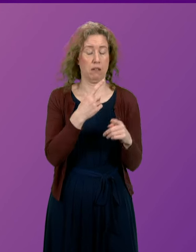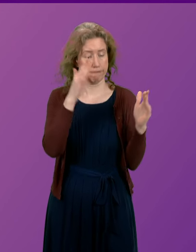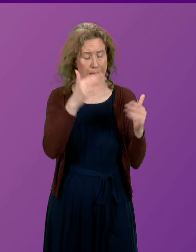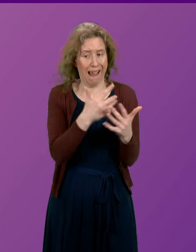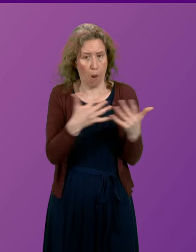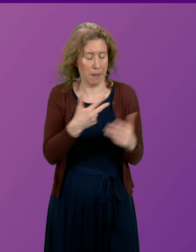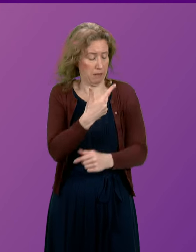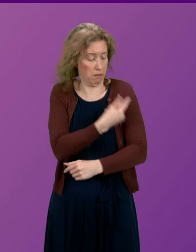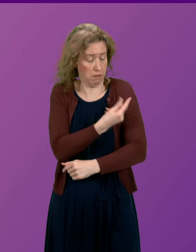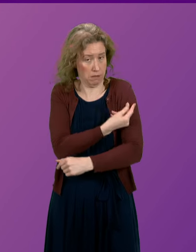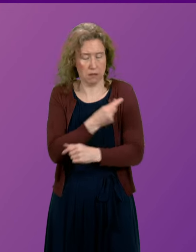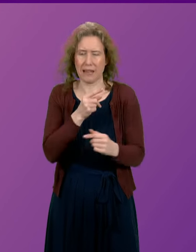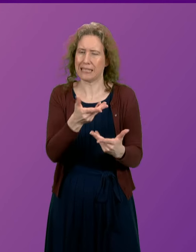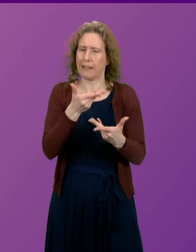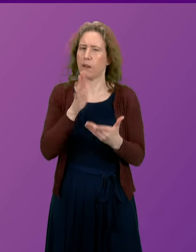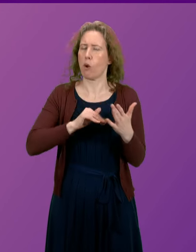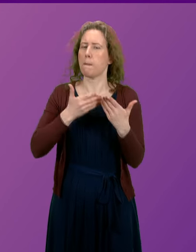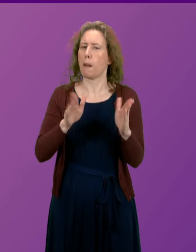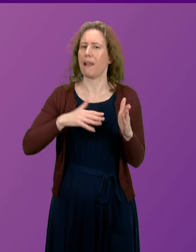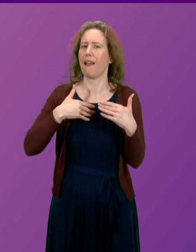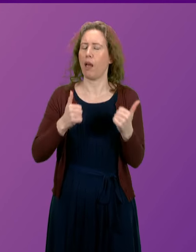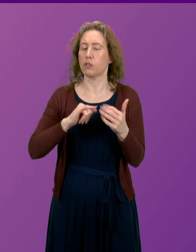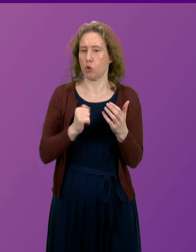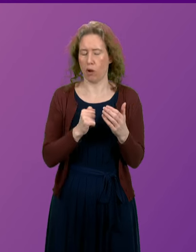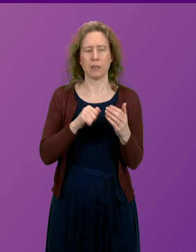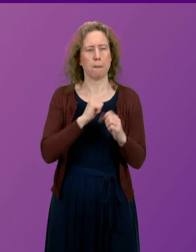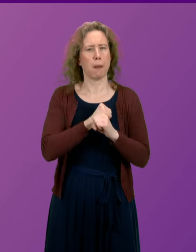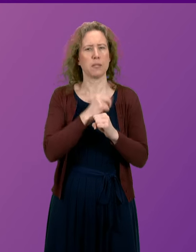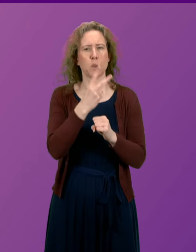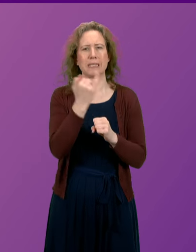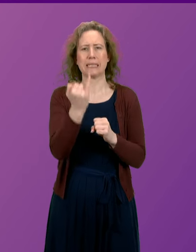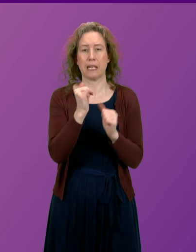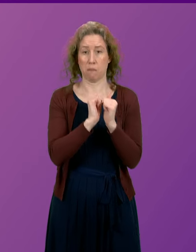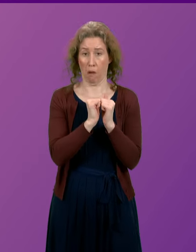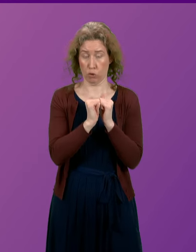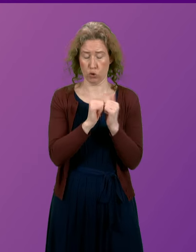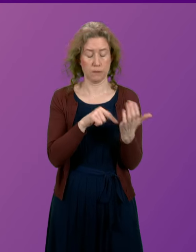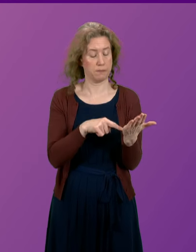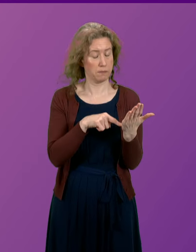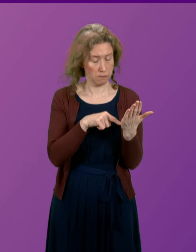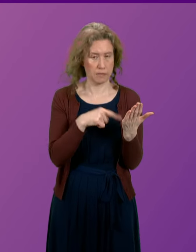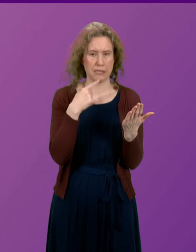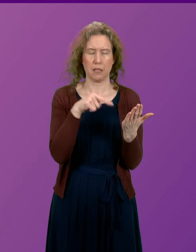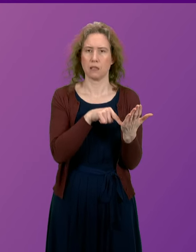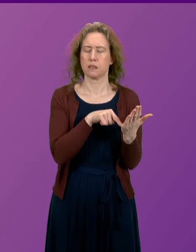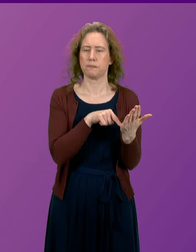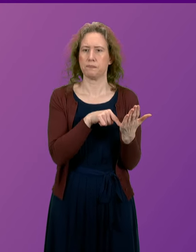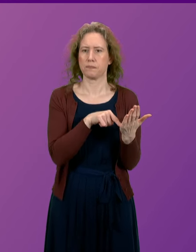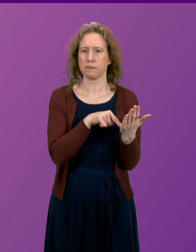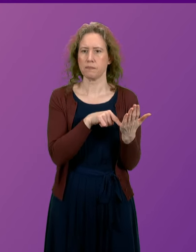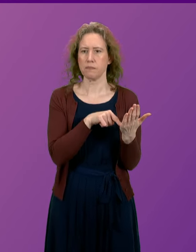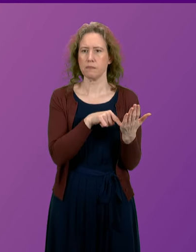uptake from Public Health Scotland, which was published on the 26th of March, indicates in relation to